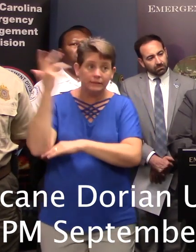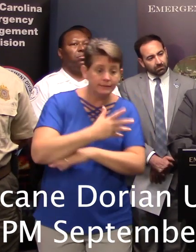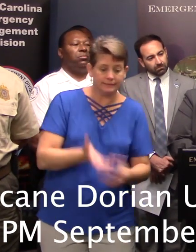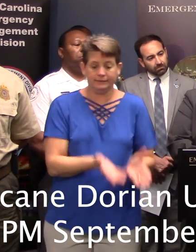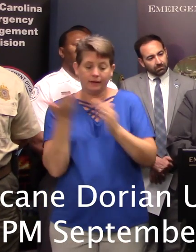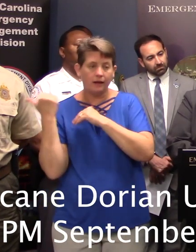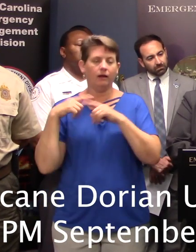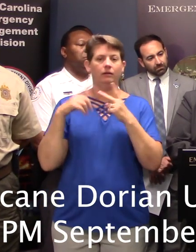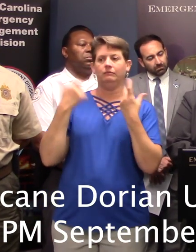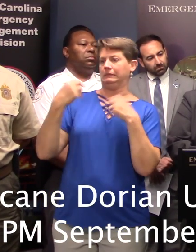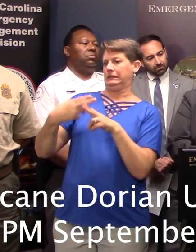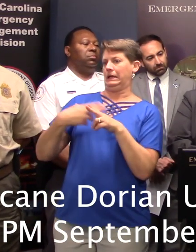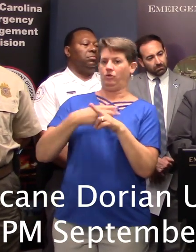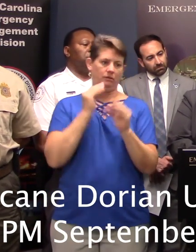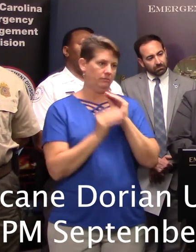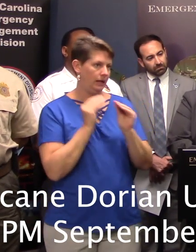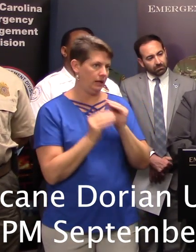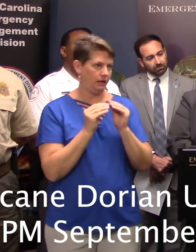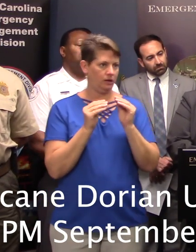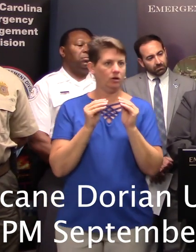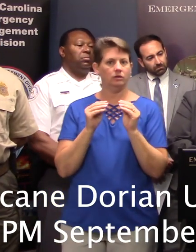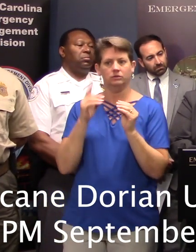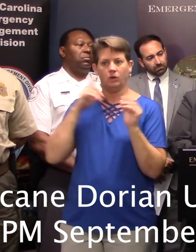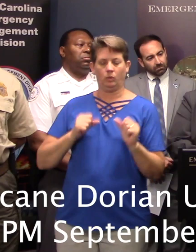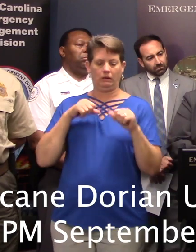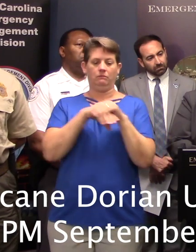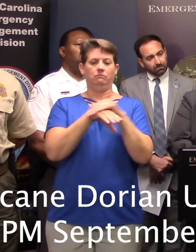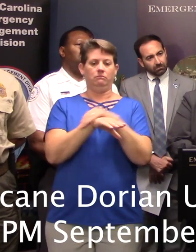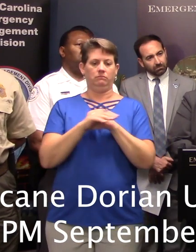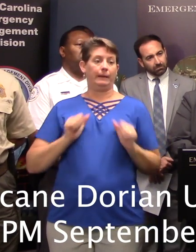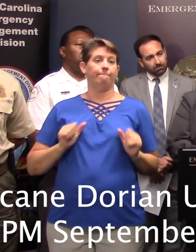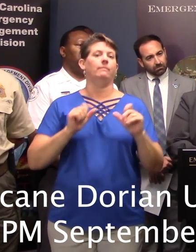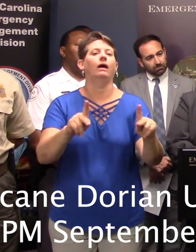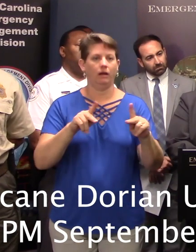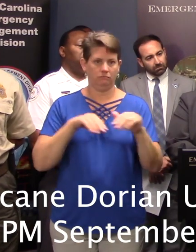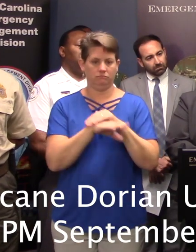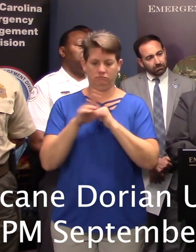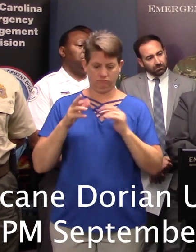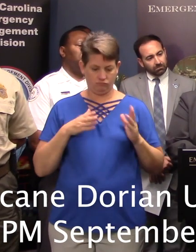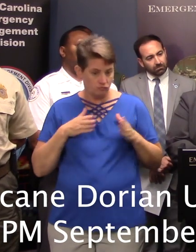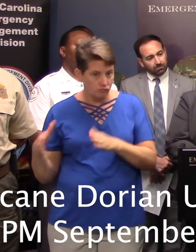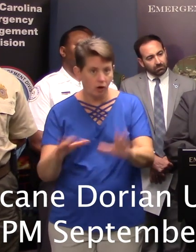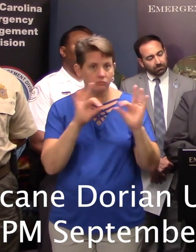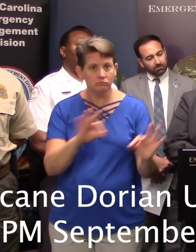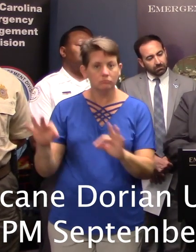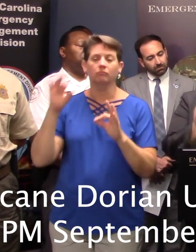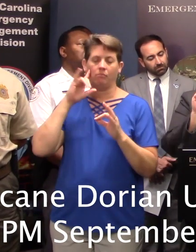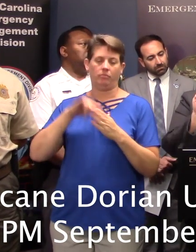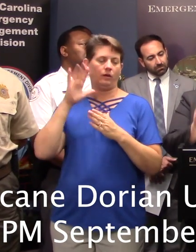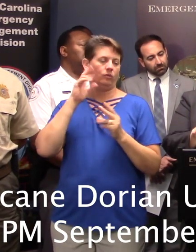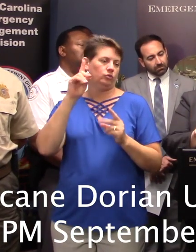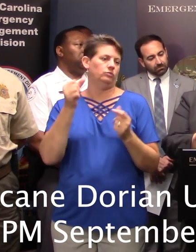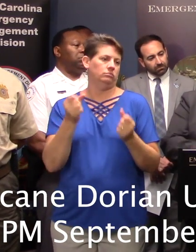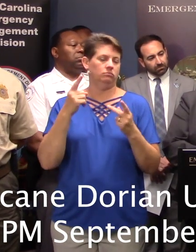make any temporary emergency repairs we need to in order to maintain access or restore access. So we feel very comfortable that